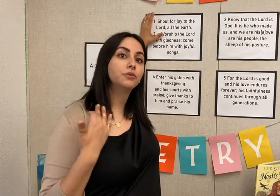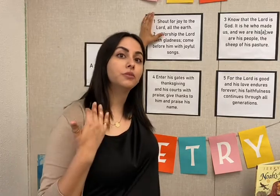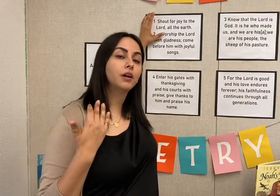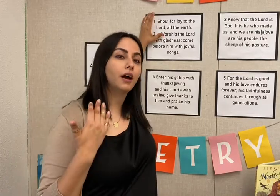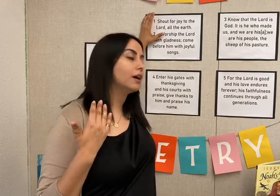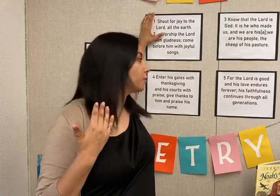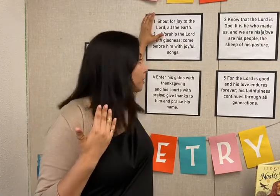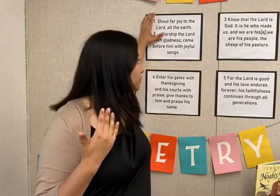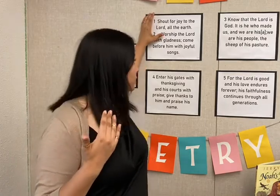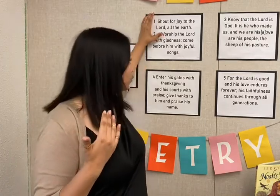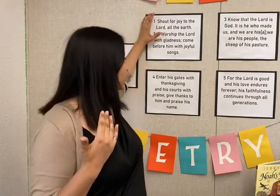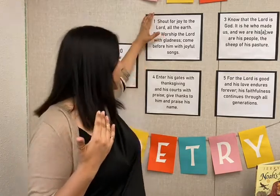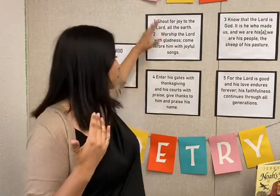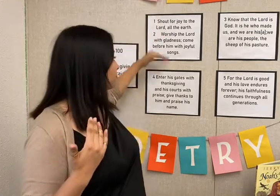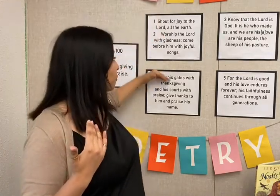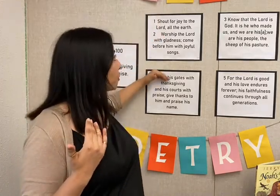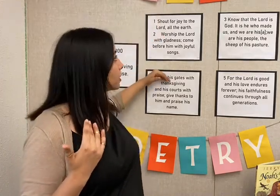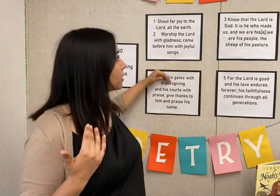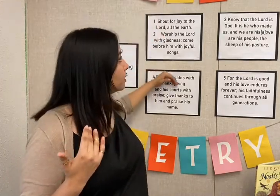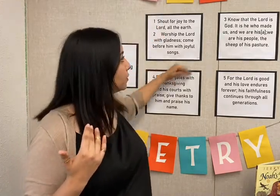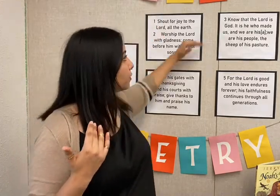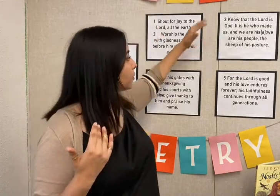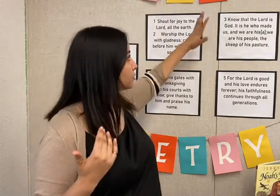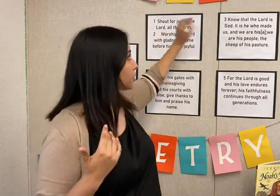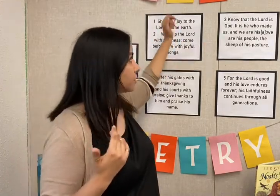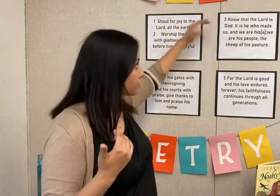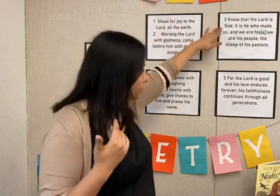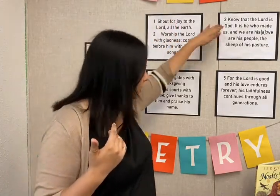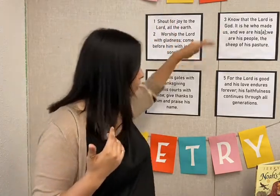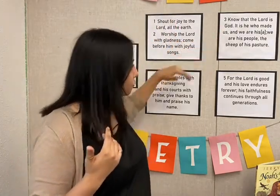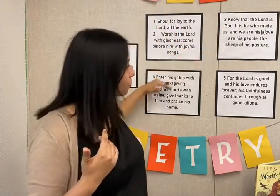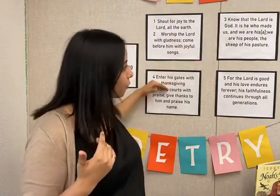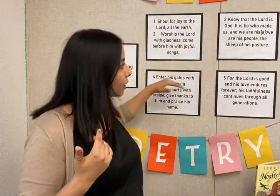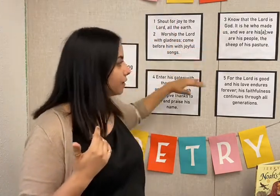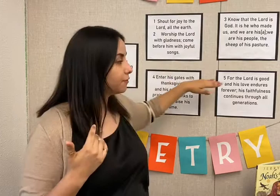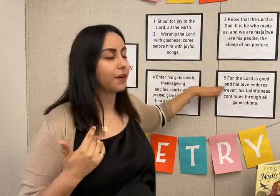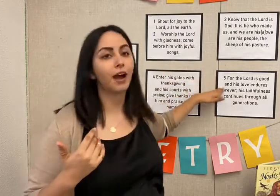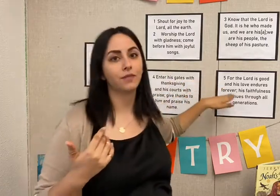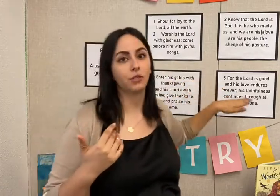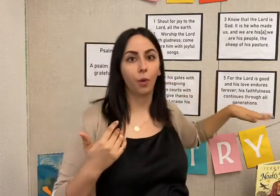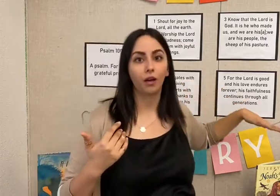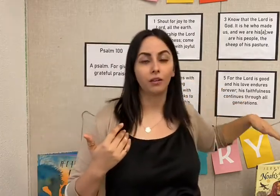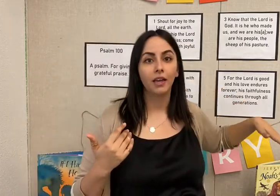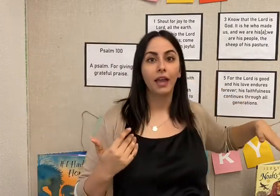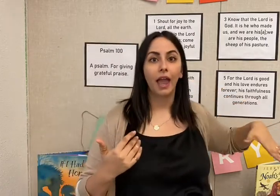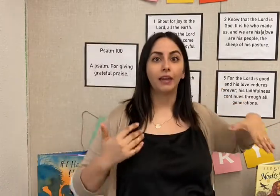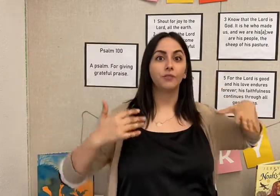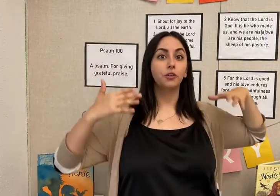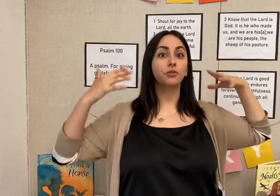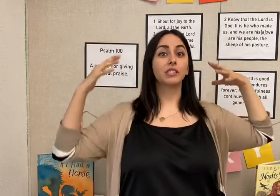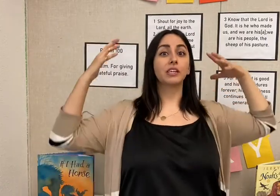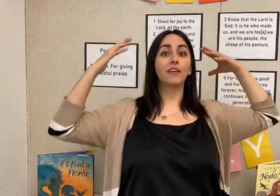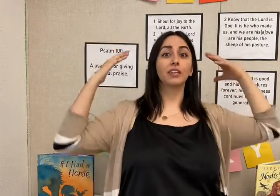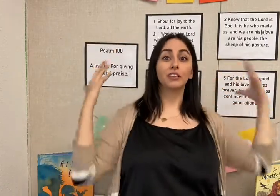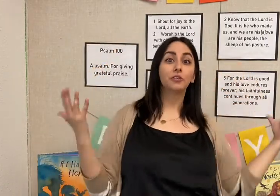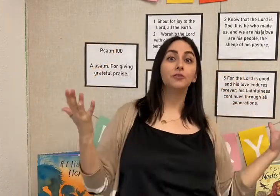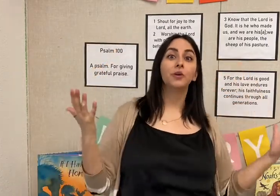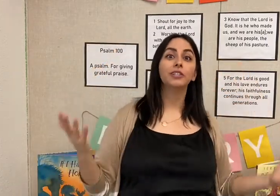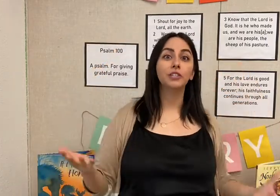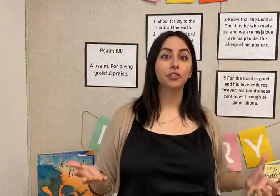we're going to be learning 4, or sorry, 3, 4, and 5 as well. And if you still haven't learned 1 and 2,